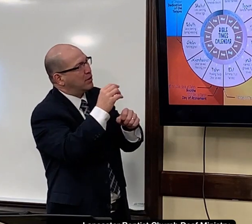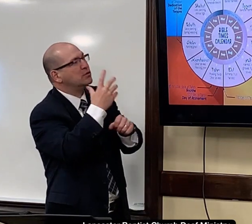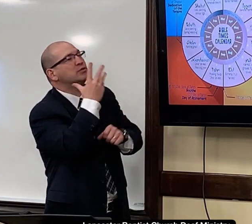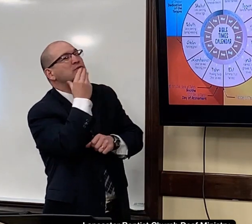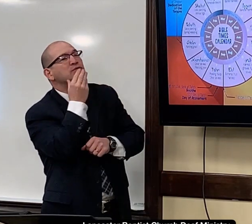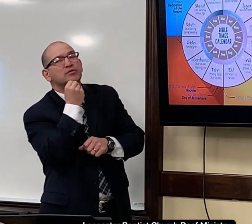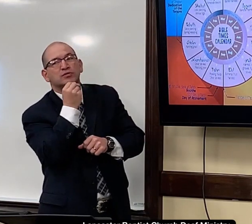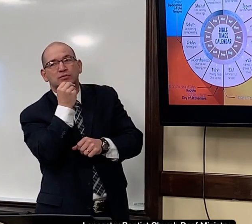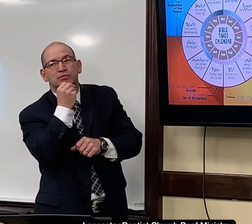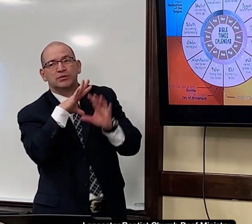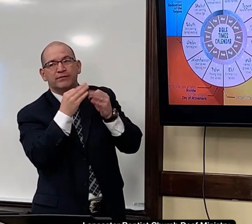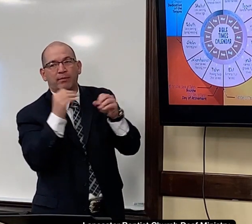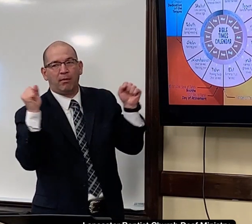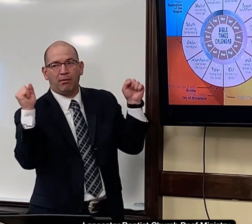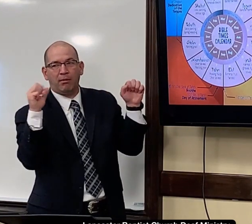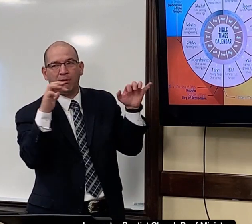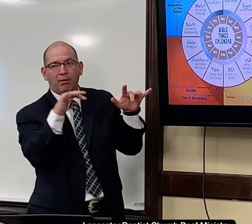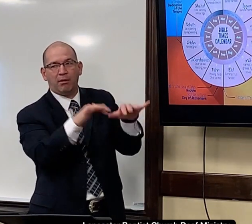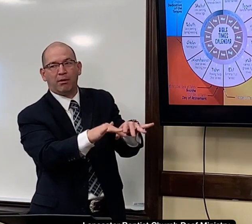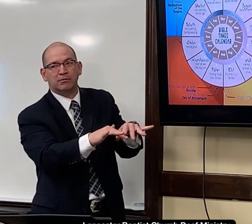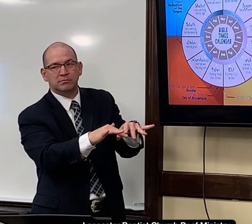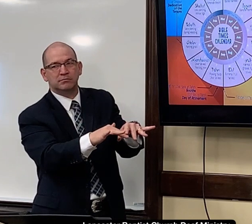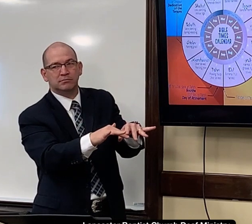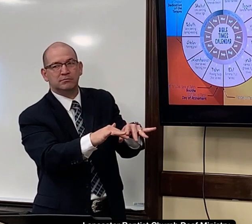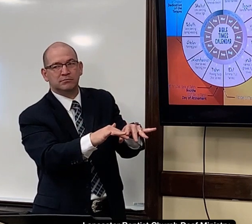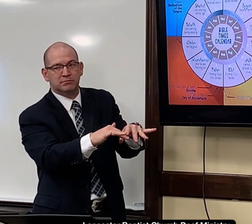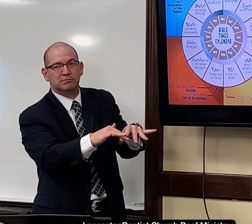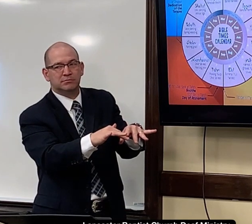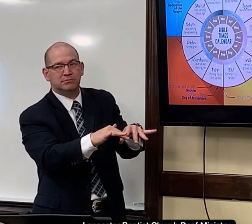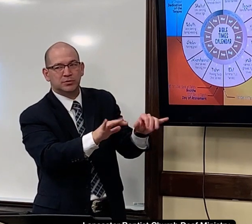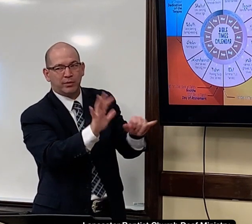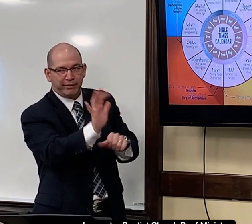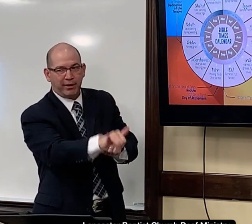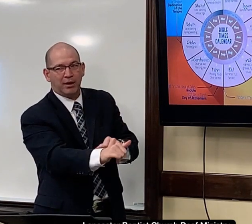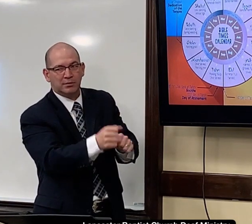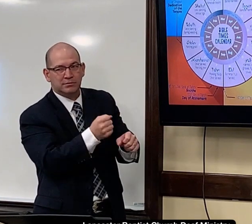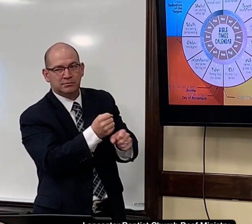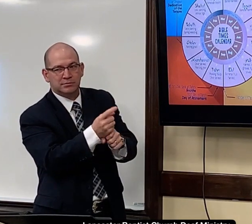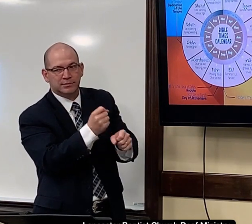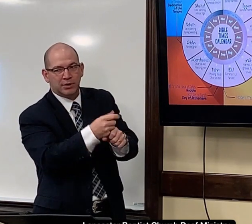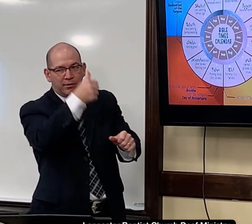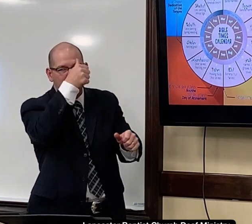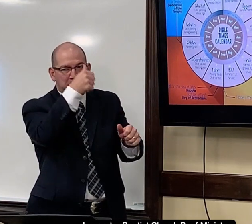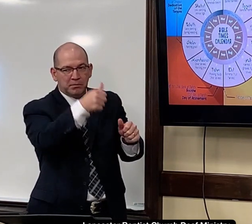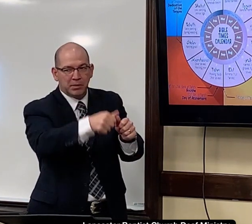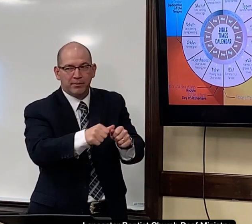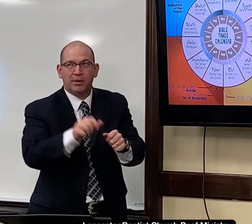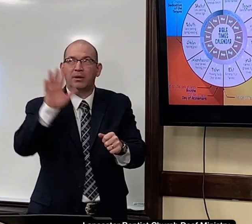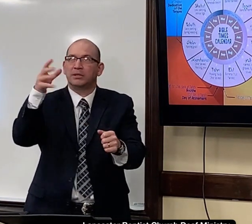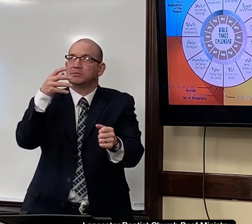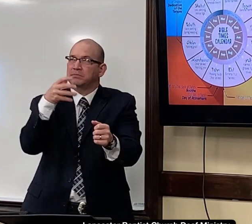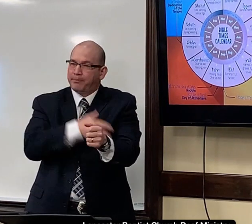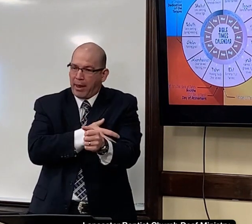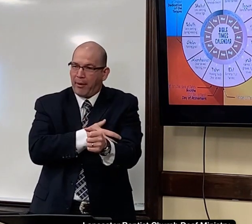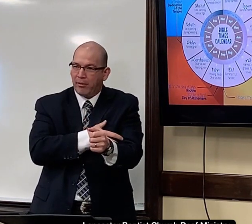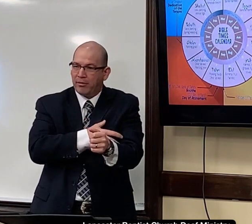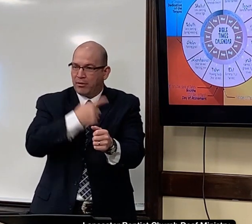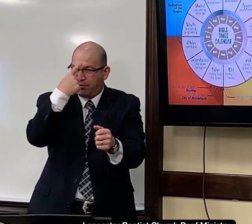Every year, the Hebrew family, they gather together, the Israel family, the Jewish family. They gather together to remember His